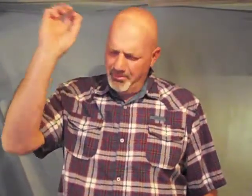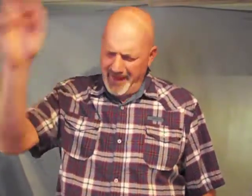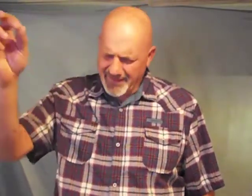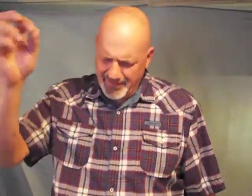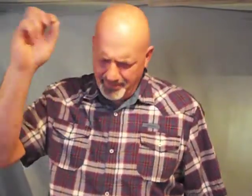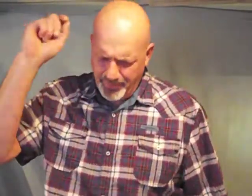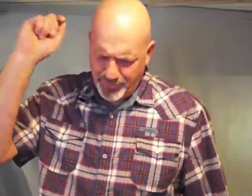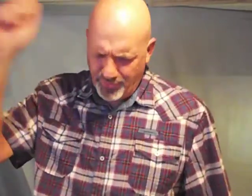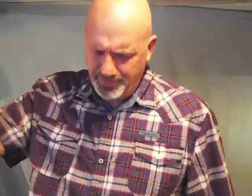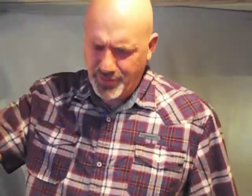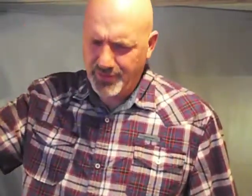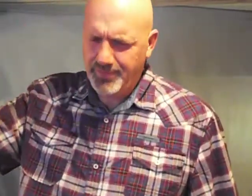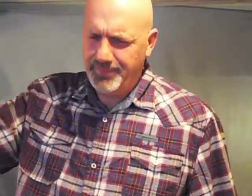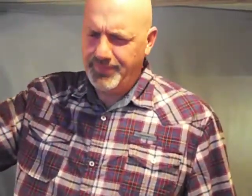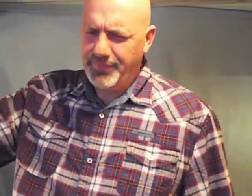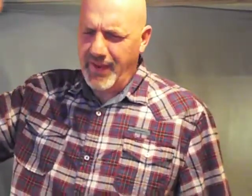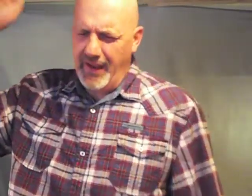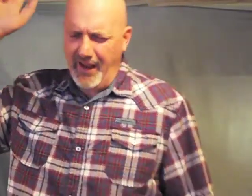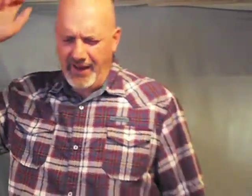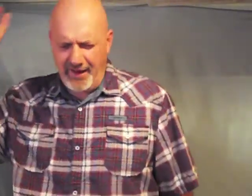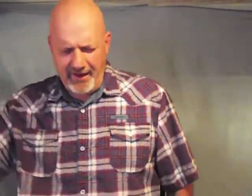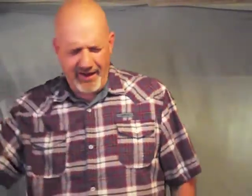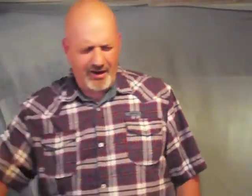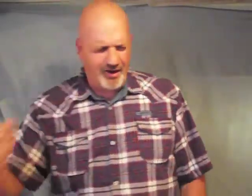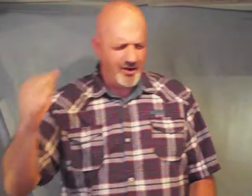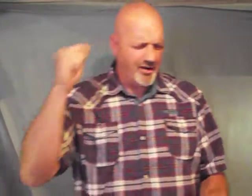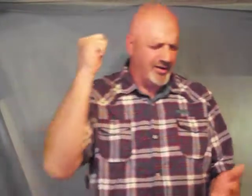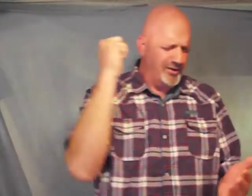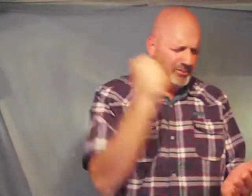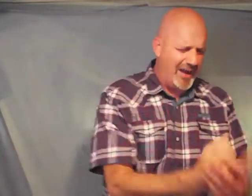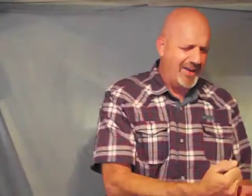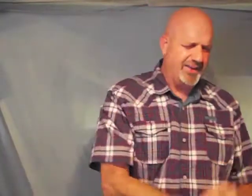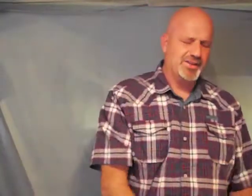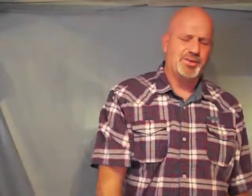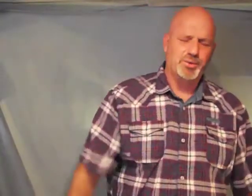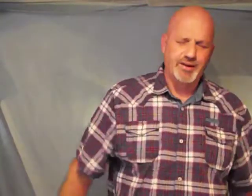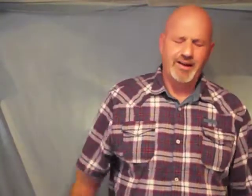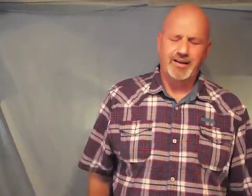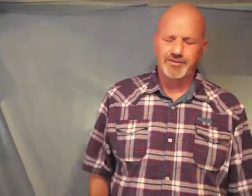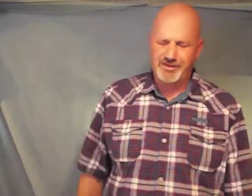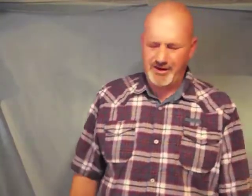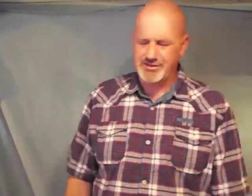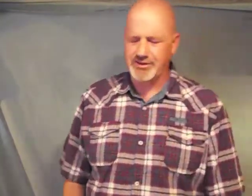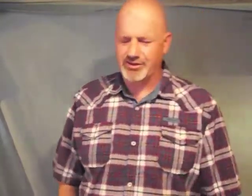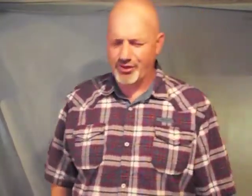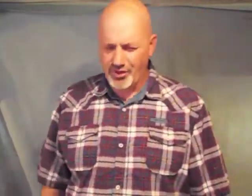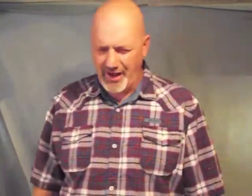backed up with scripture and they are by the authority of Jesus Christ